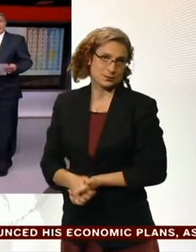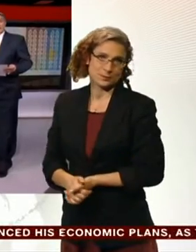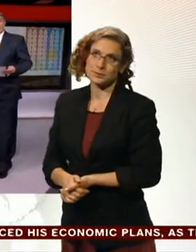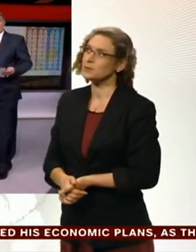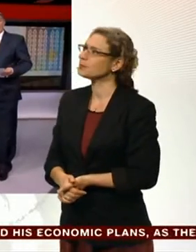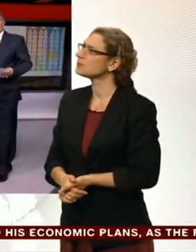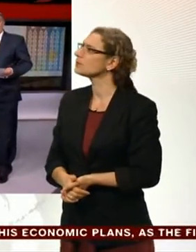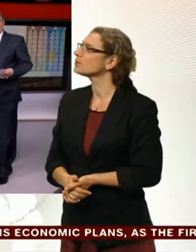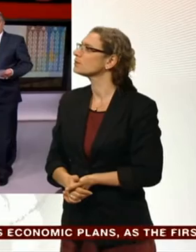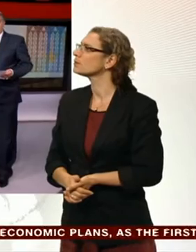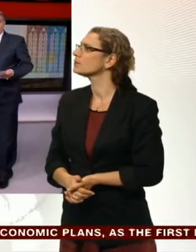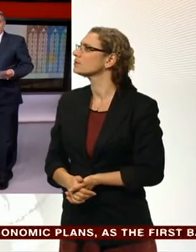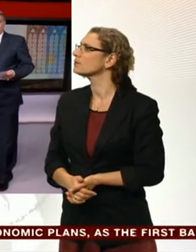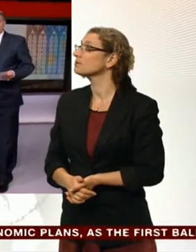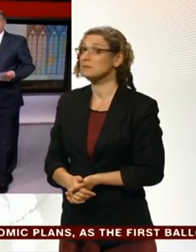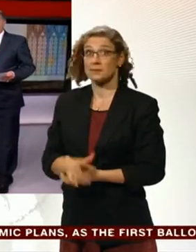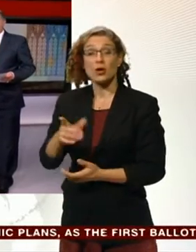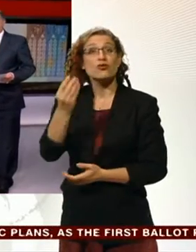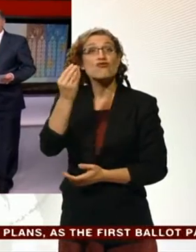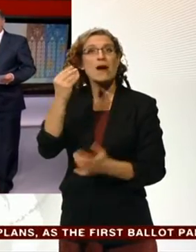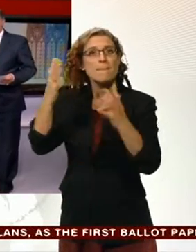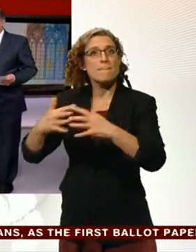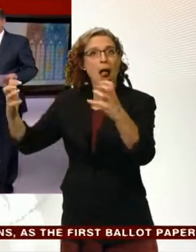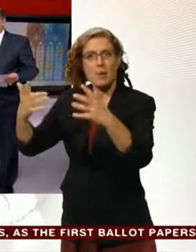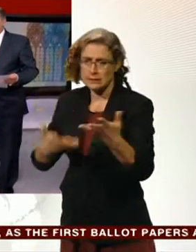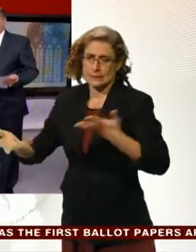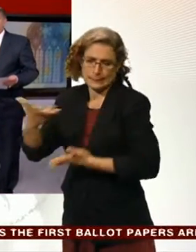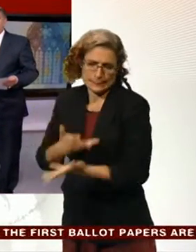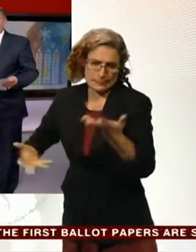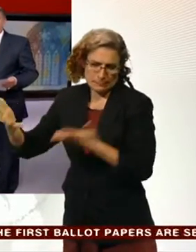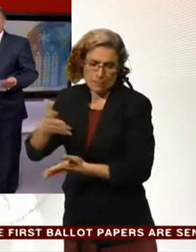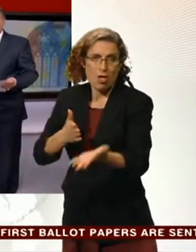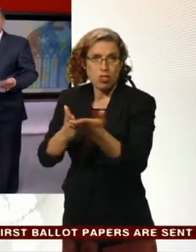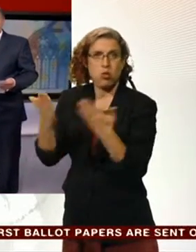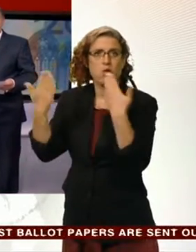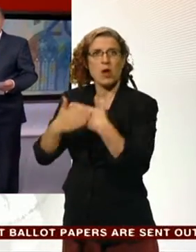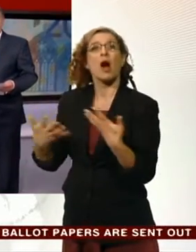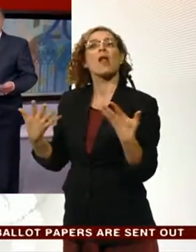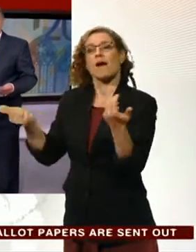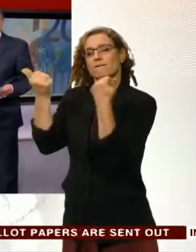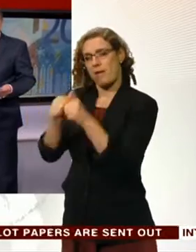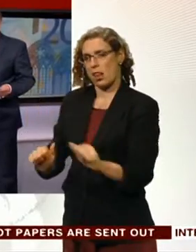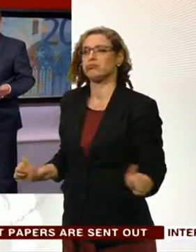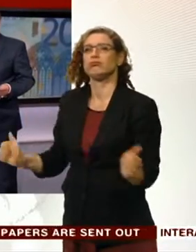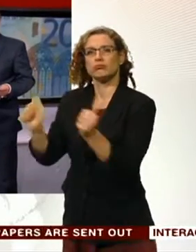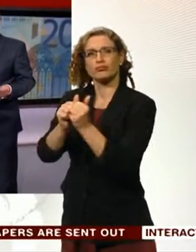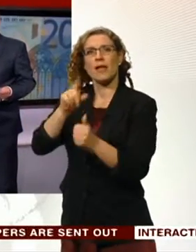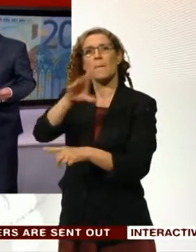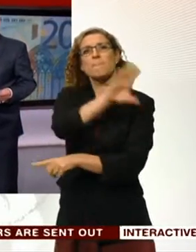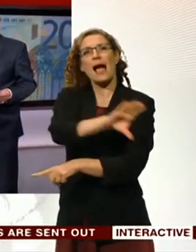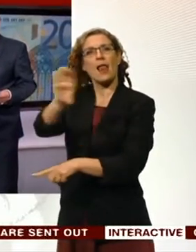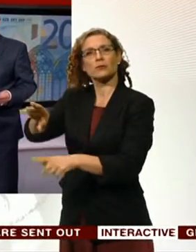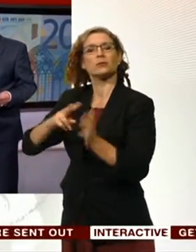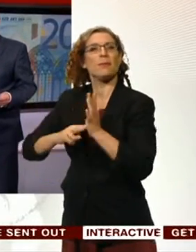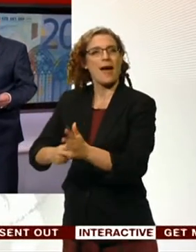They debated all night, but the Greek Parliament has now voted in favour of a new bailout plan in what the Prime Minister, Alexis Tsipras, has